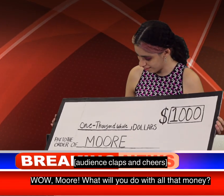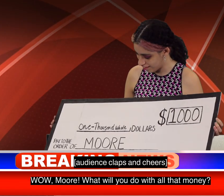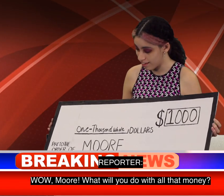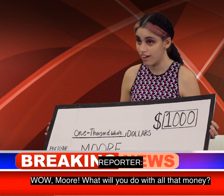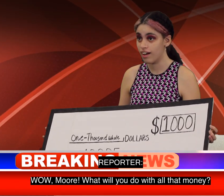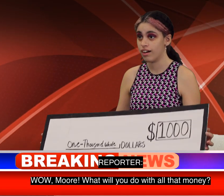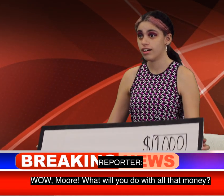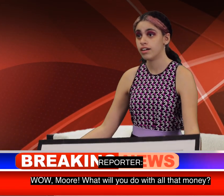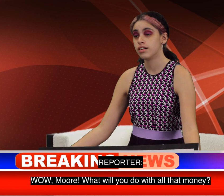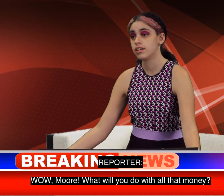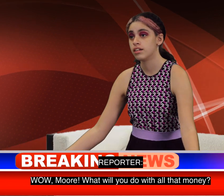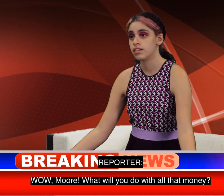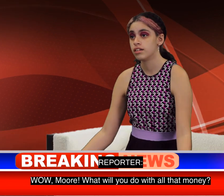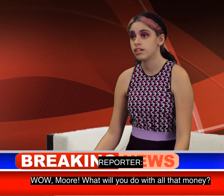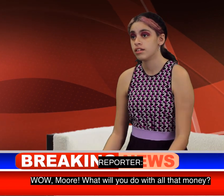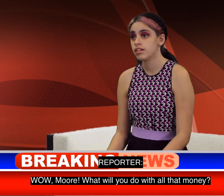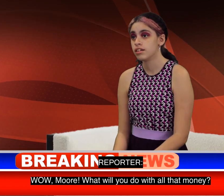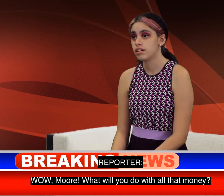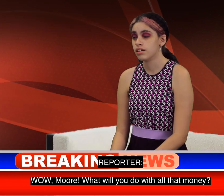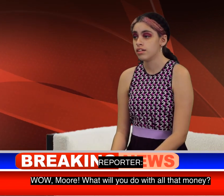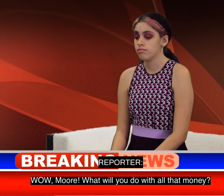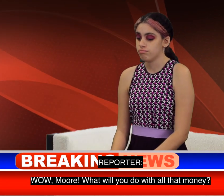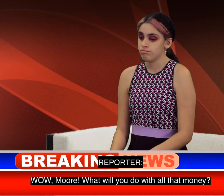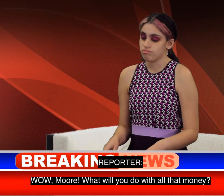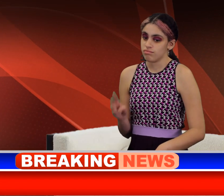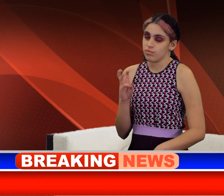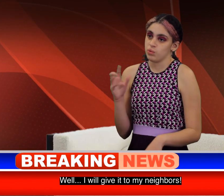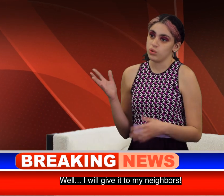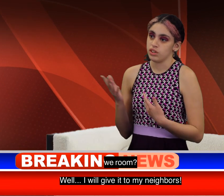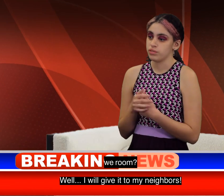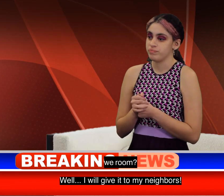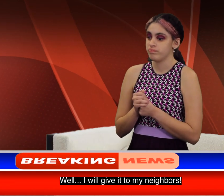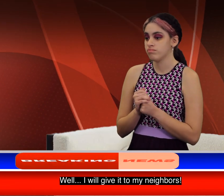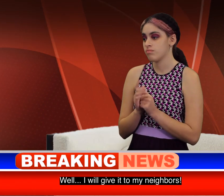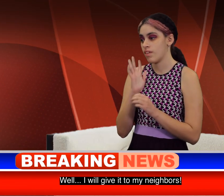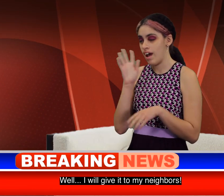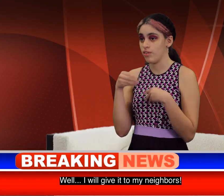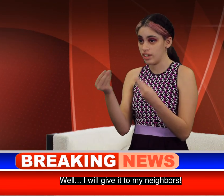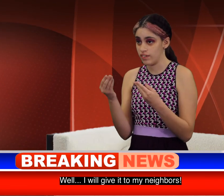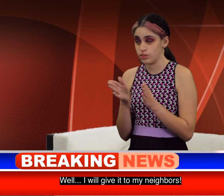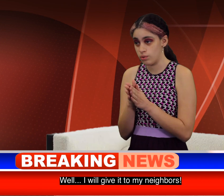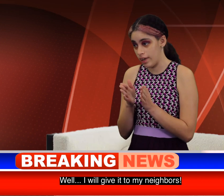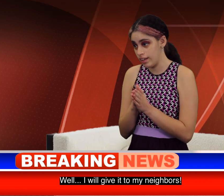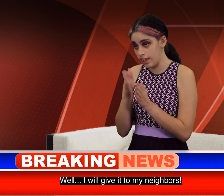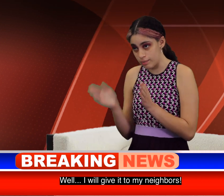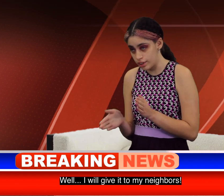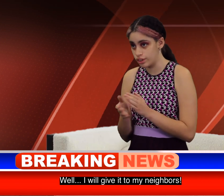Wow, More. What will you do with all that money? Well, I will give it to my neighbors